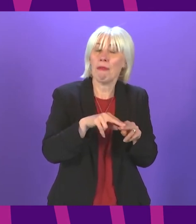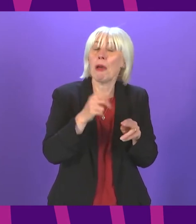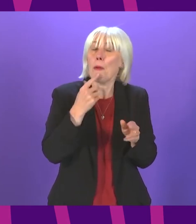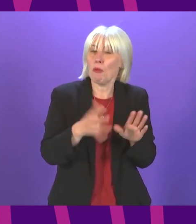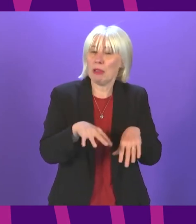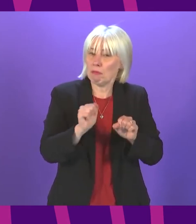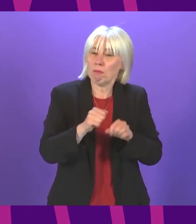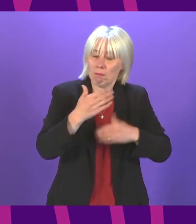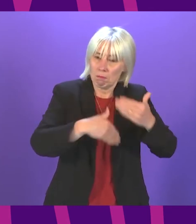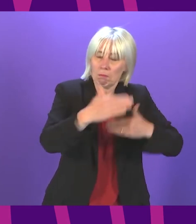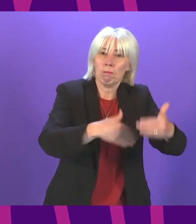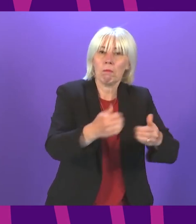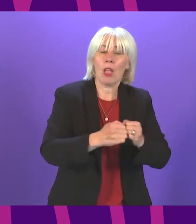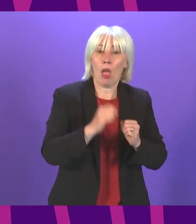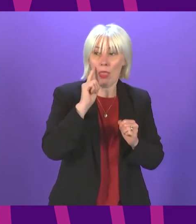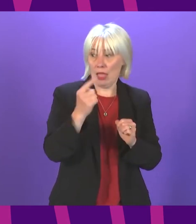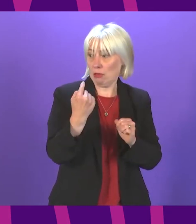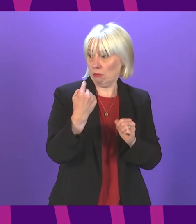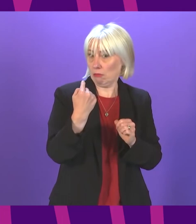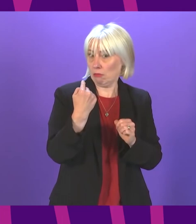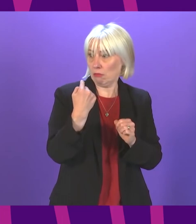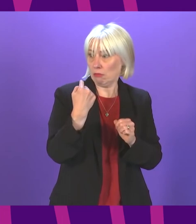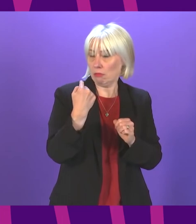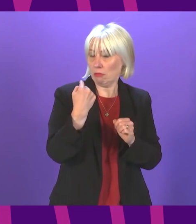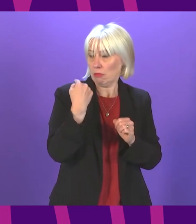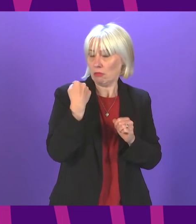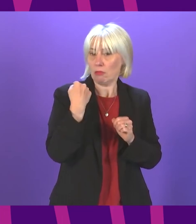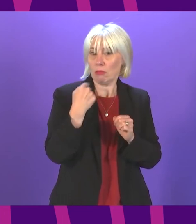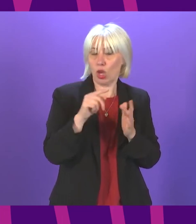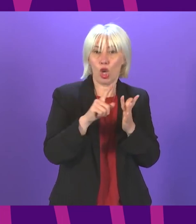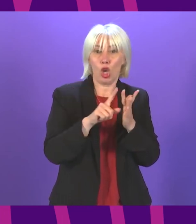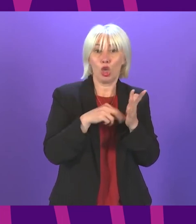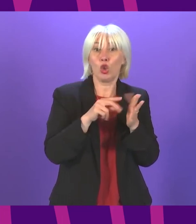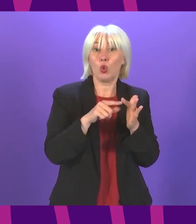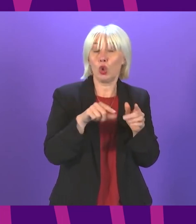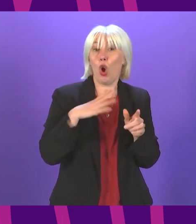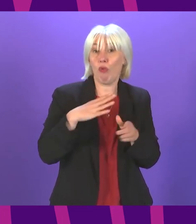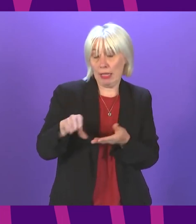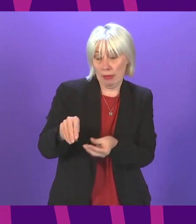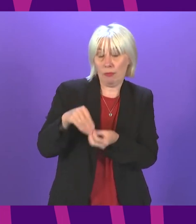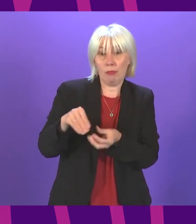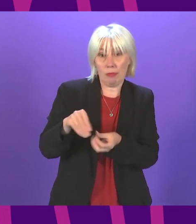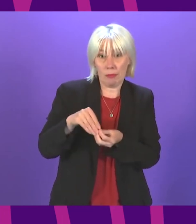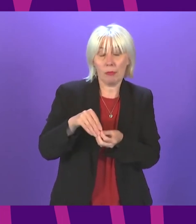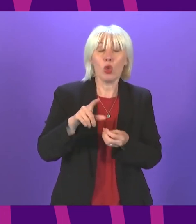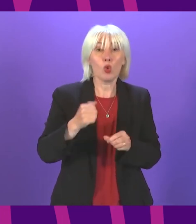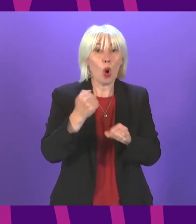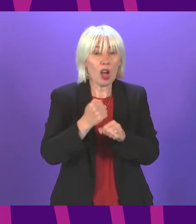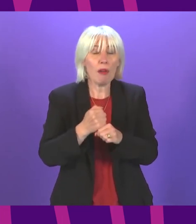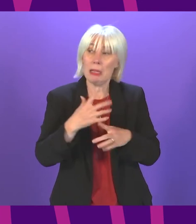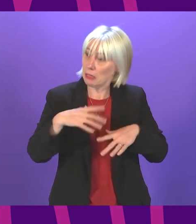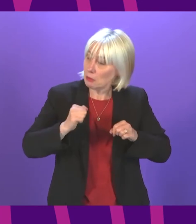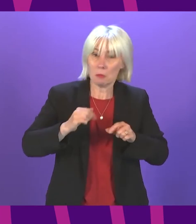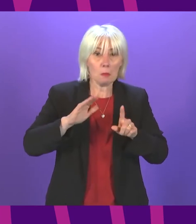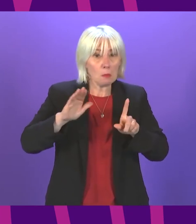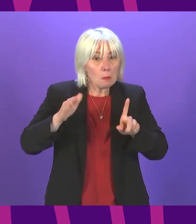implemented and was seen in pay packets in the staff in June this year the government the is already on course